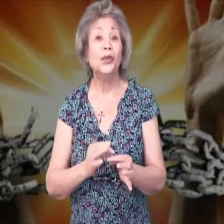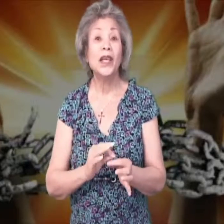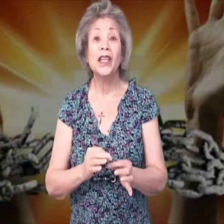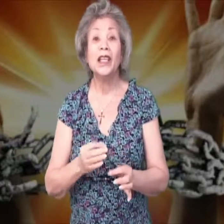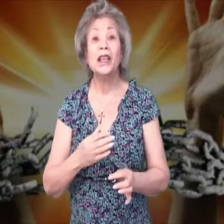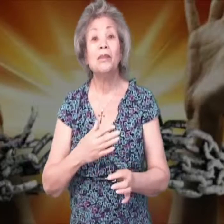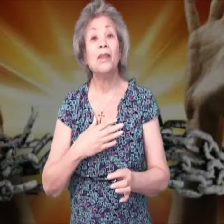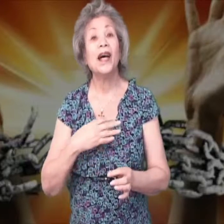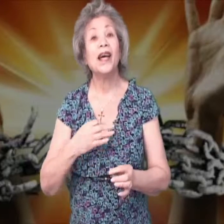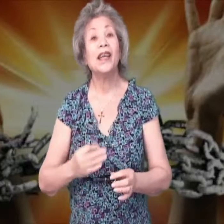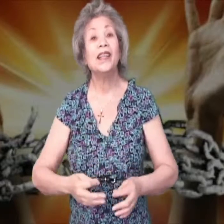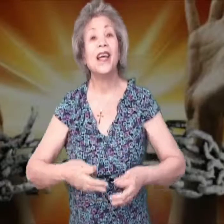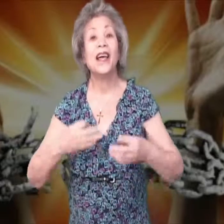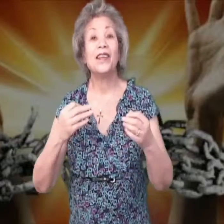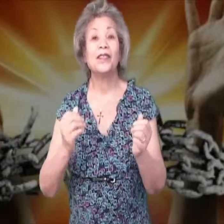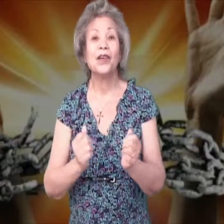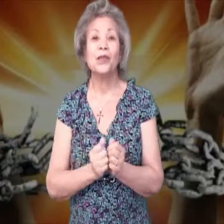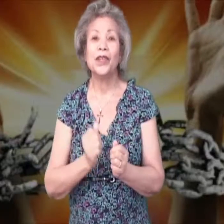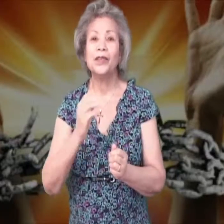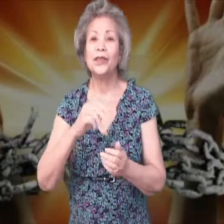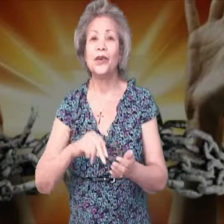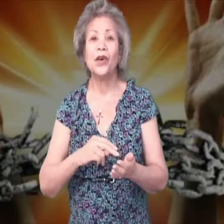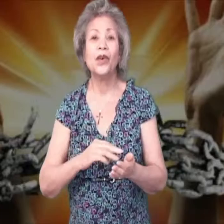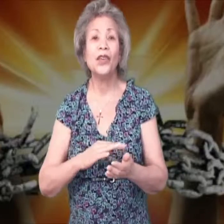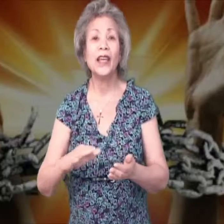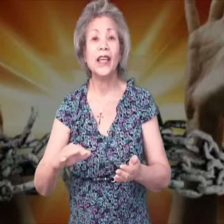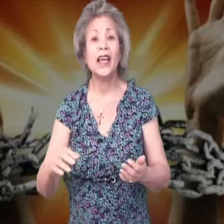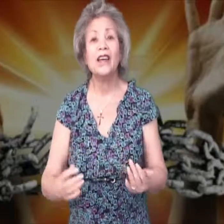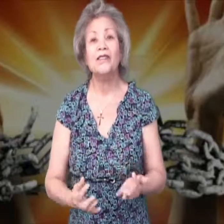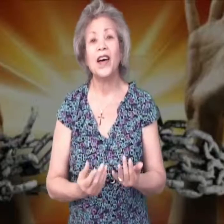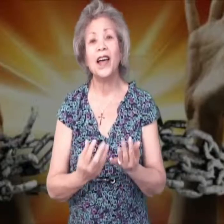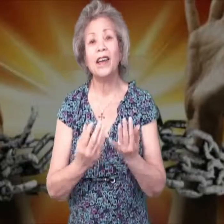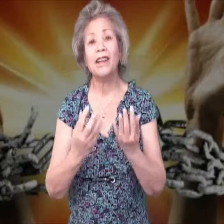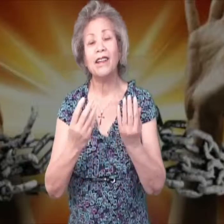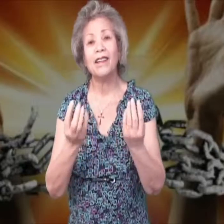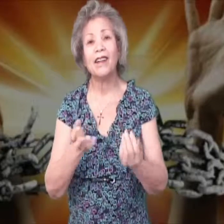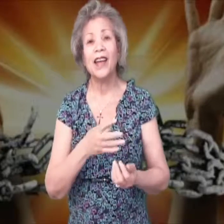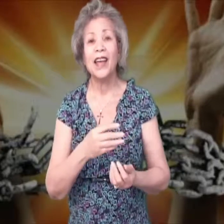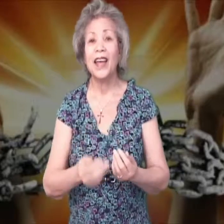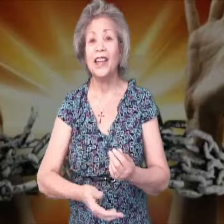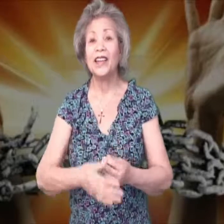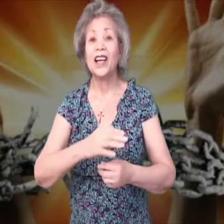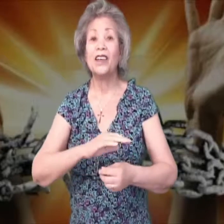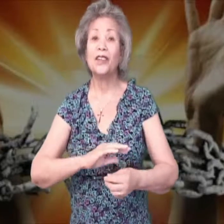mend my life with your holy fire, and covered